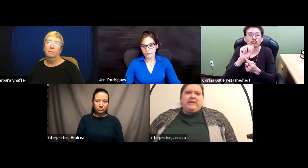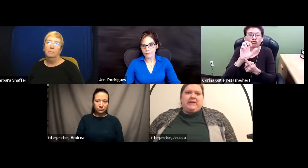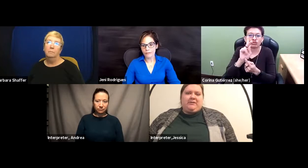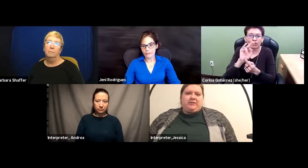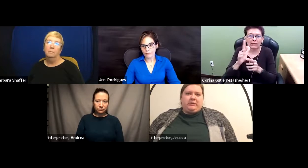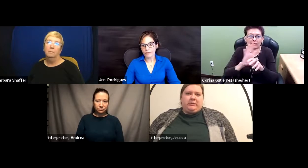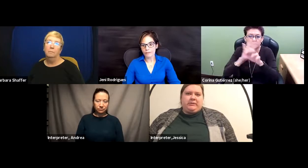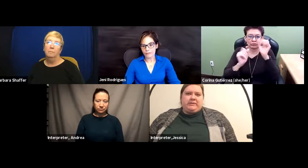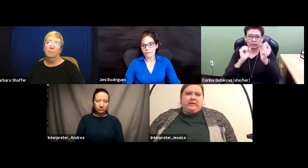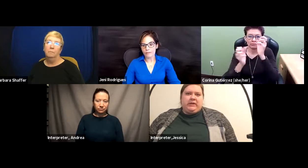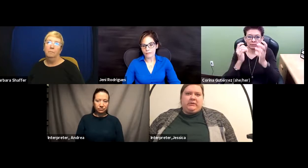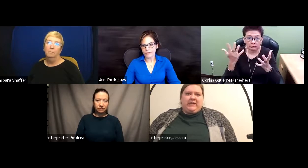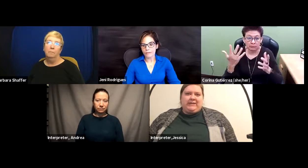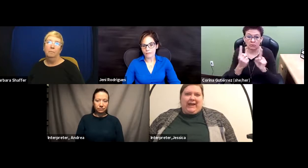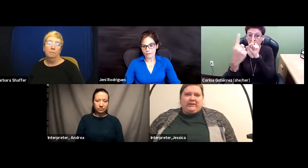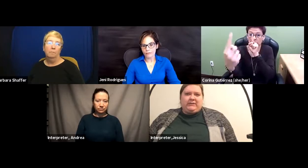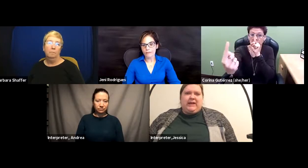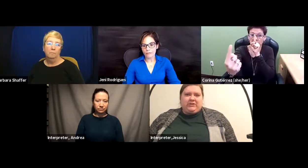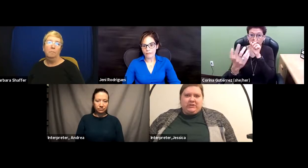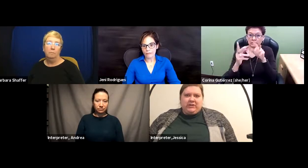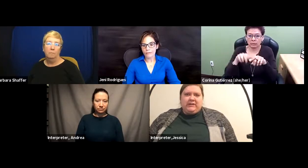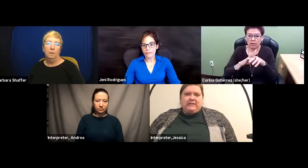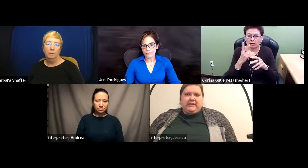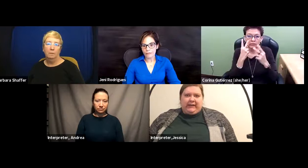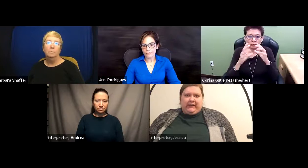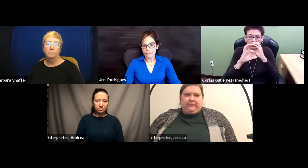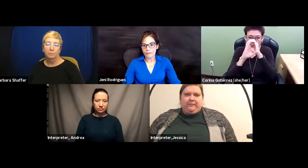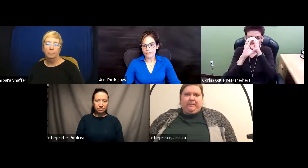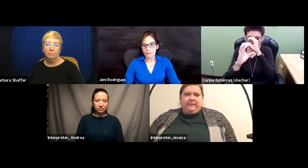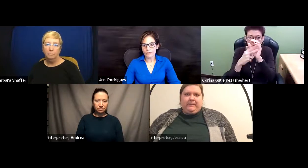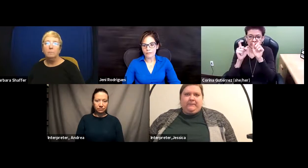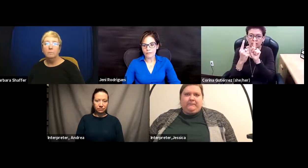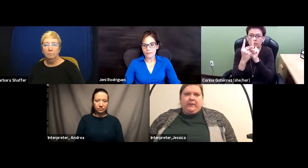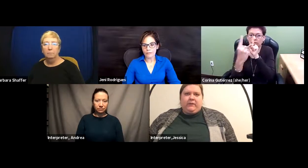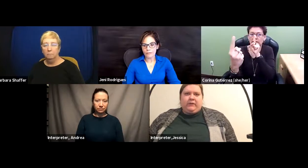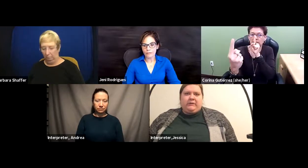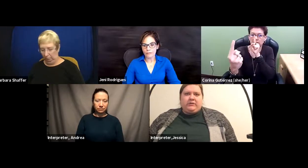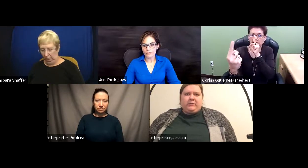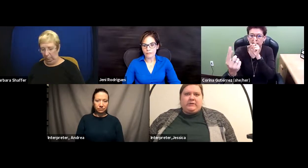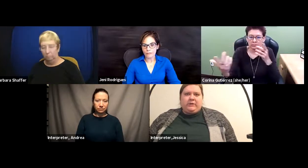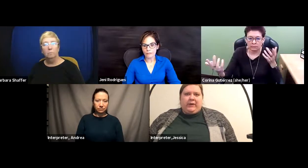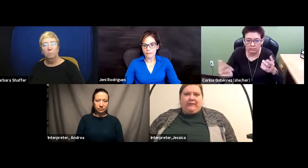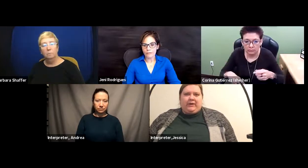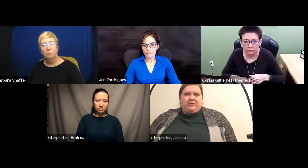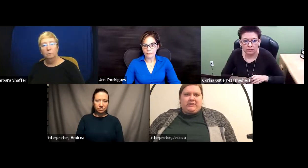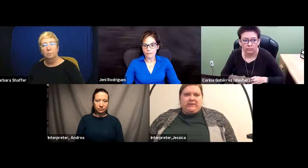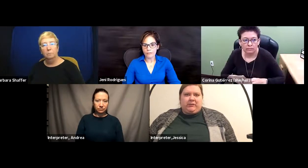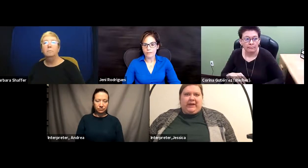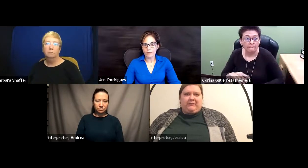to have interpreters use that tactile touch signing. For individuals who have Usher syndrome and have